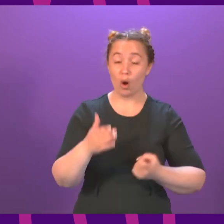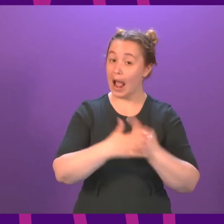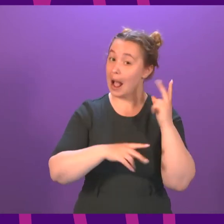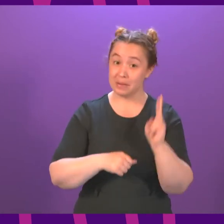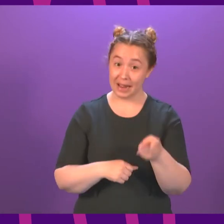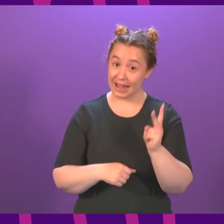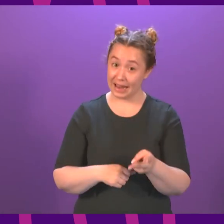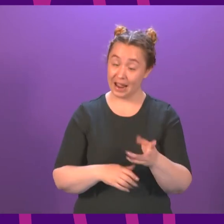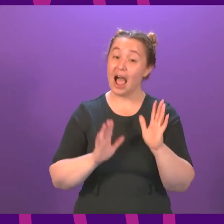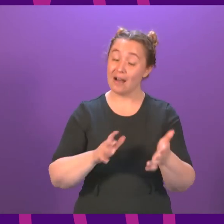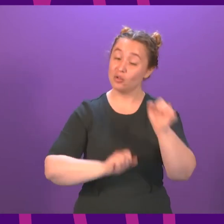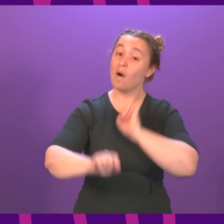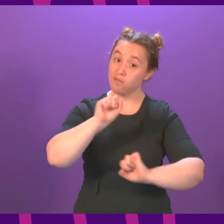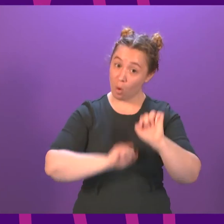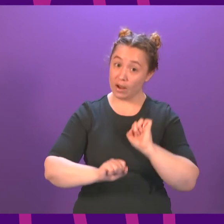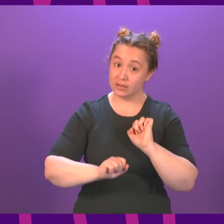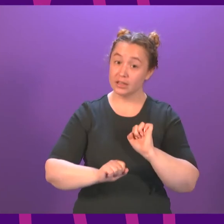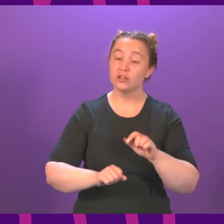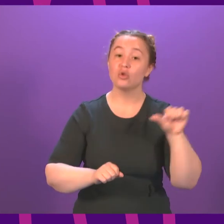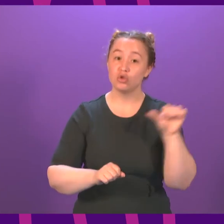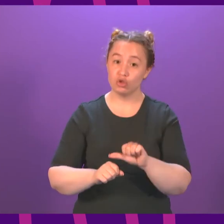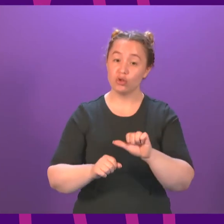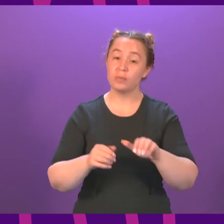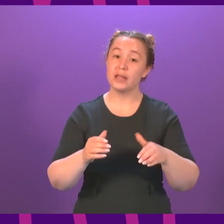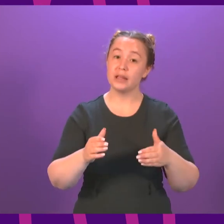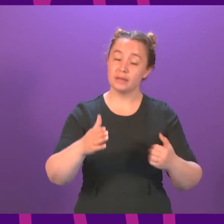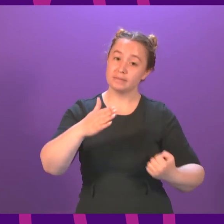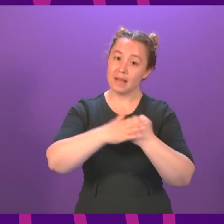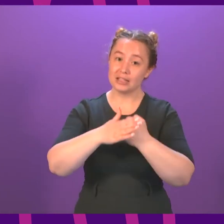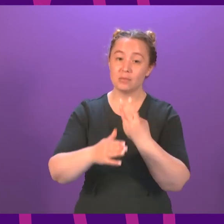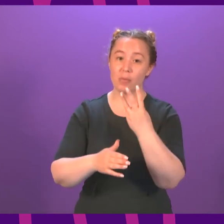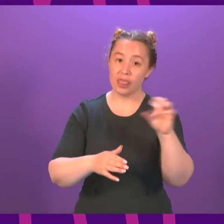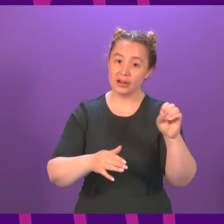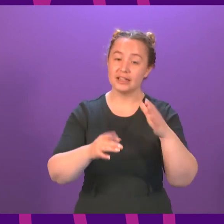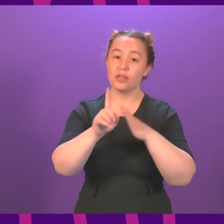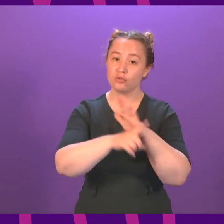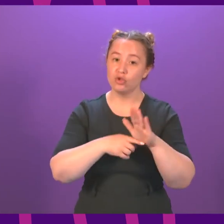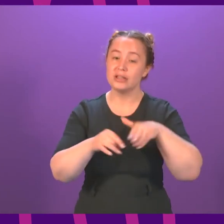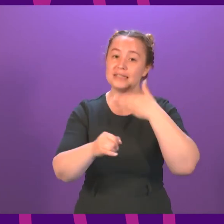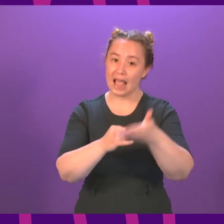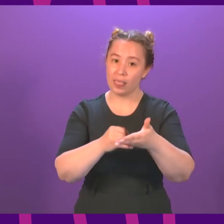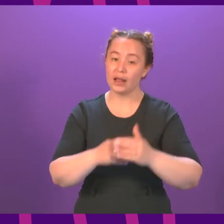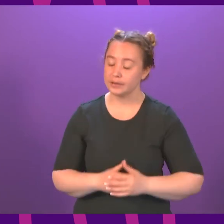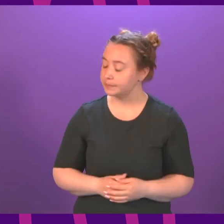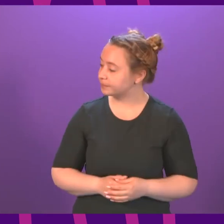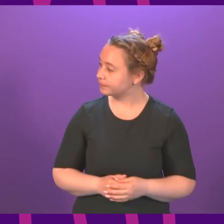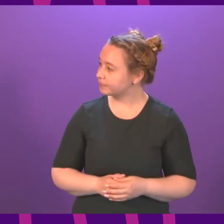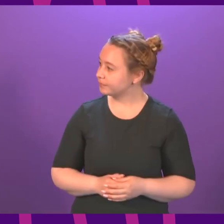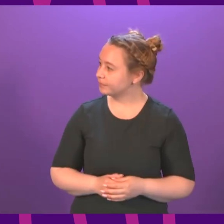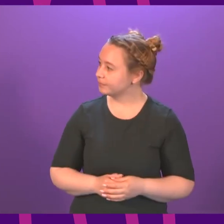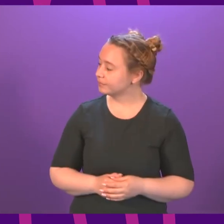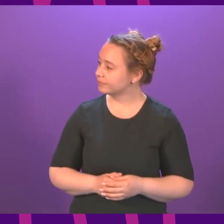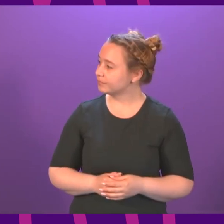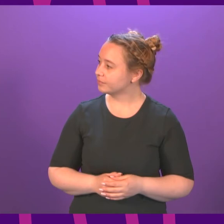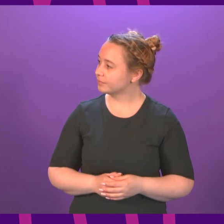and part of that must be extending the June 30th deadline. Siobhan Brown. I thank the First Minister for their answer. There are grave